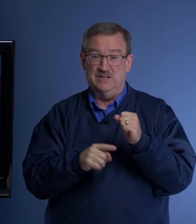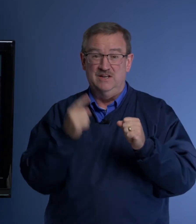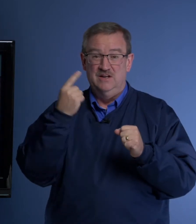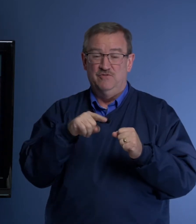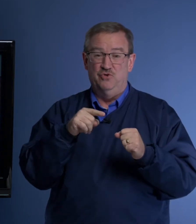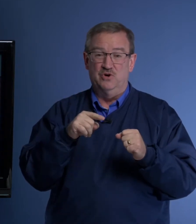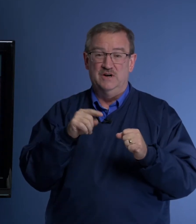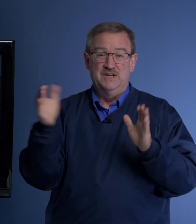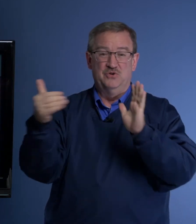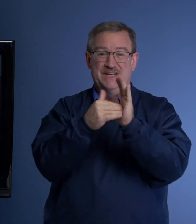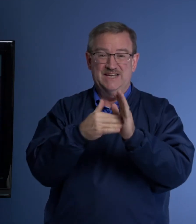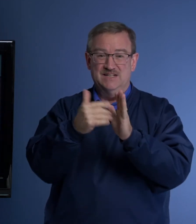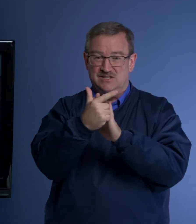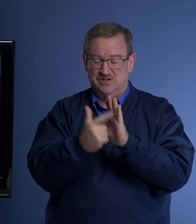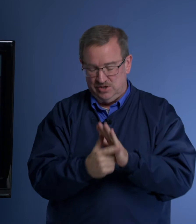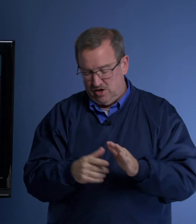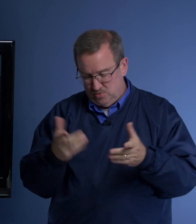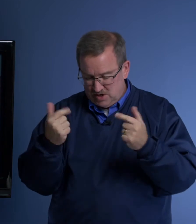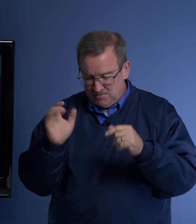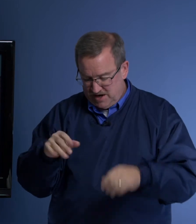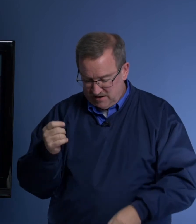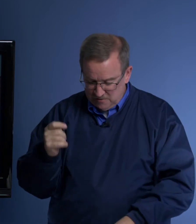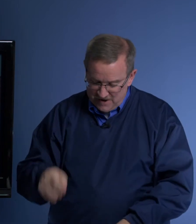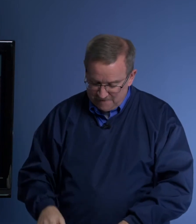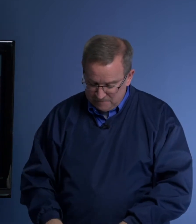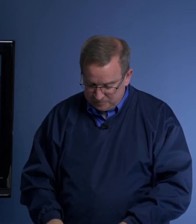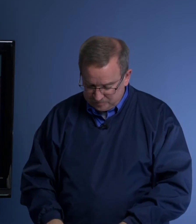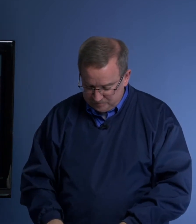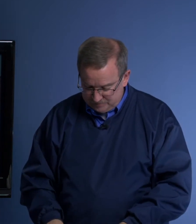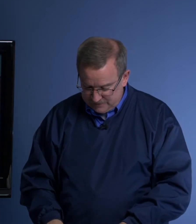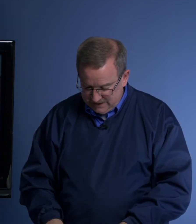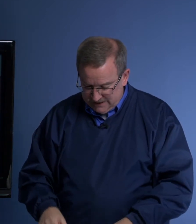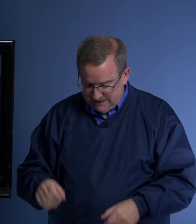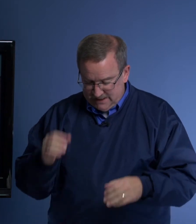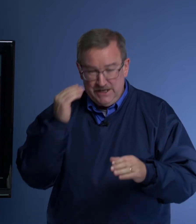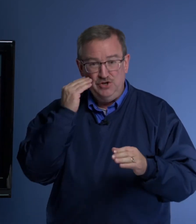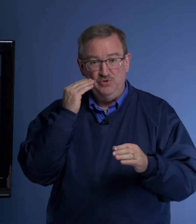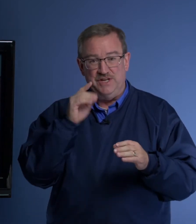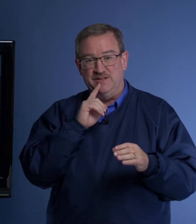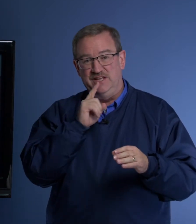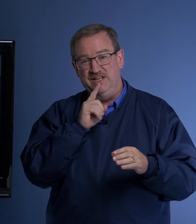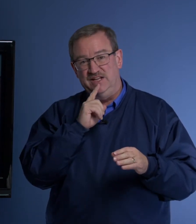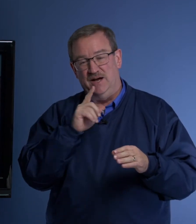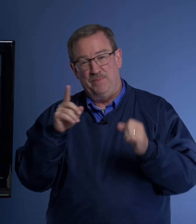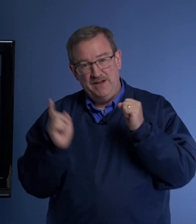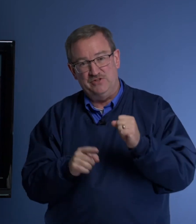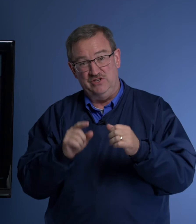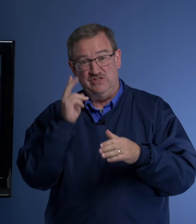for going against the law. We'll come to that in little bit. He knew that the penalty you can